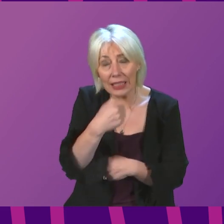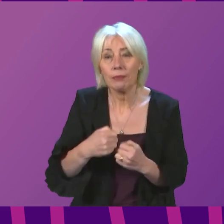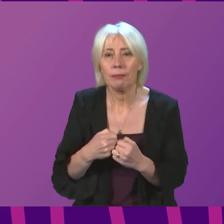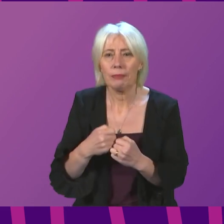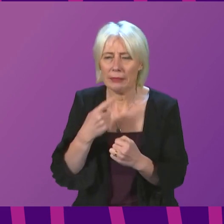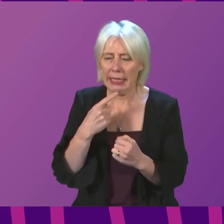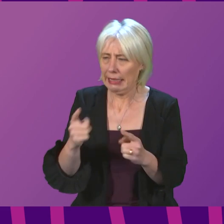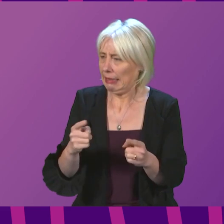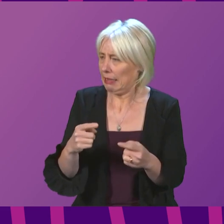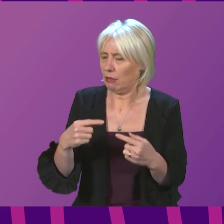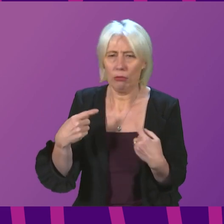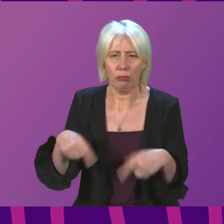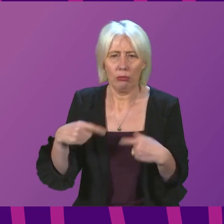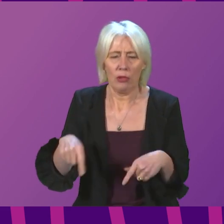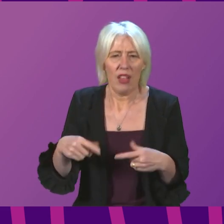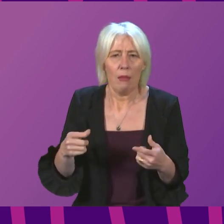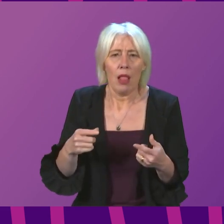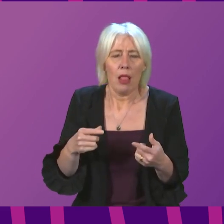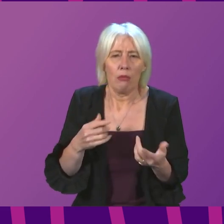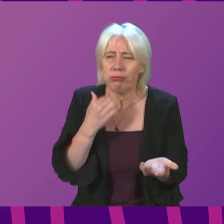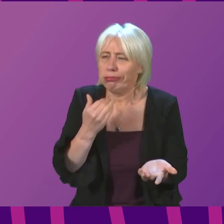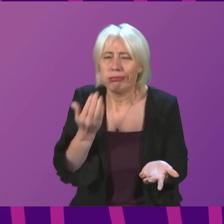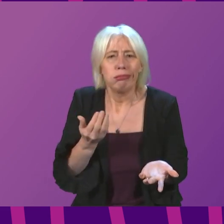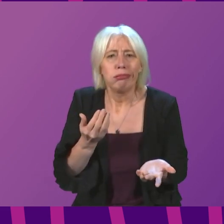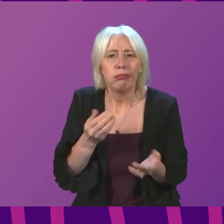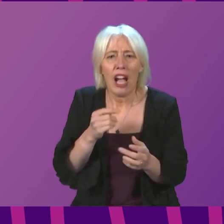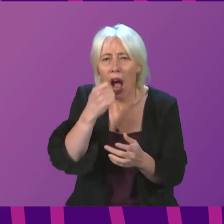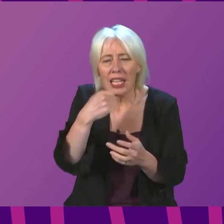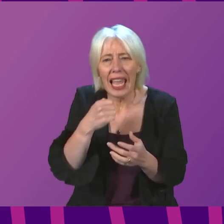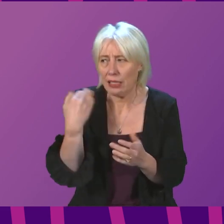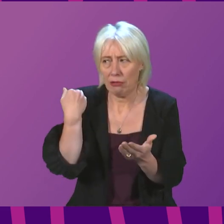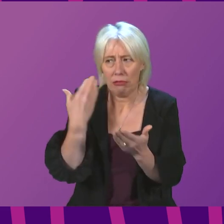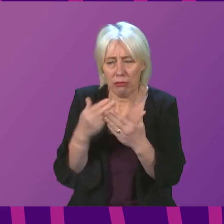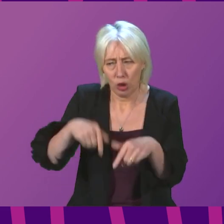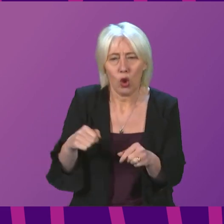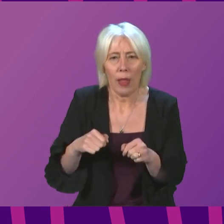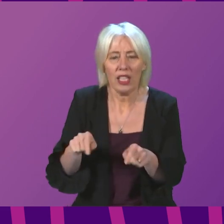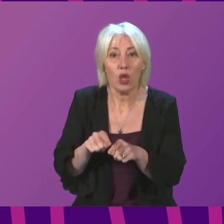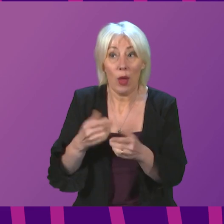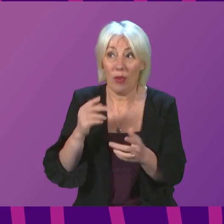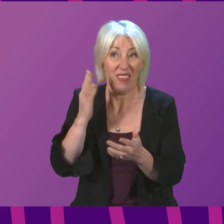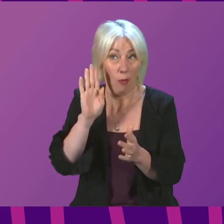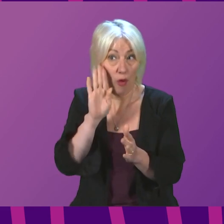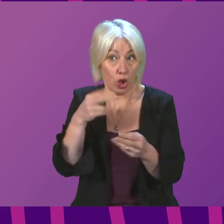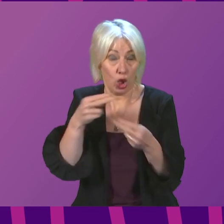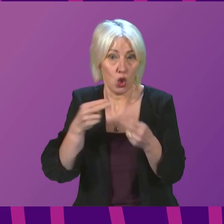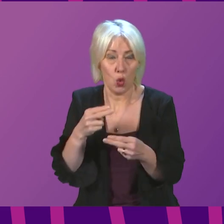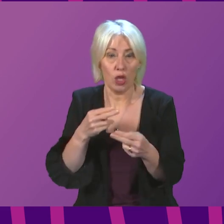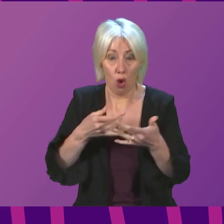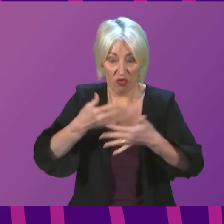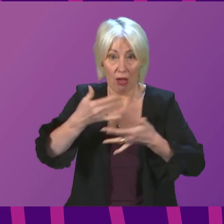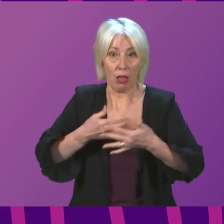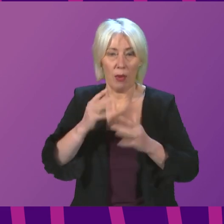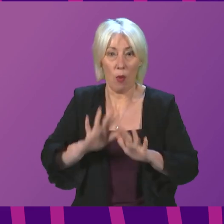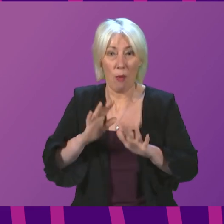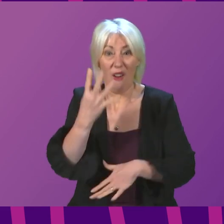of a lack of availability of testing across Scotland. Over the last few days, have heard of results taking up to four days to come through.